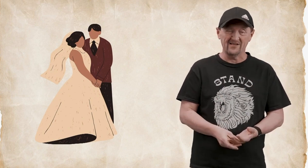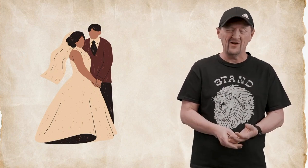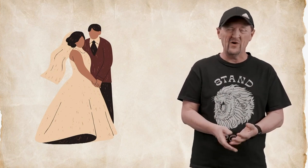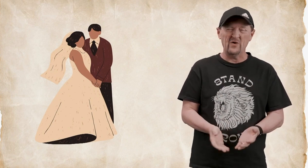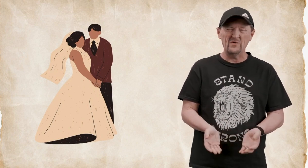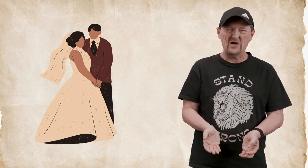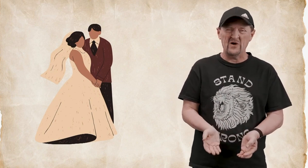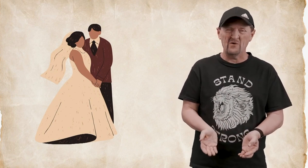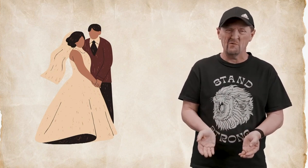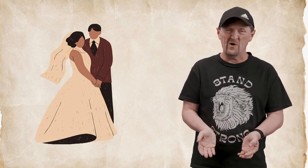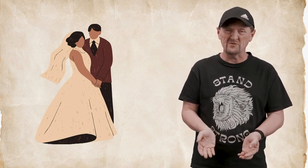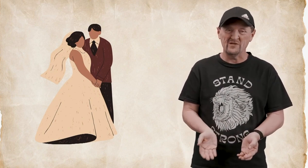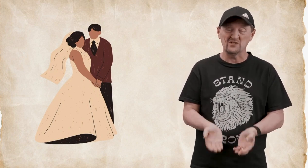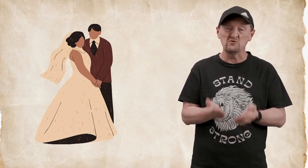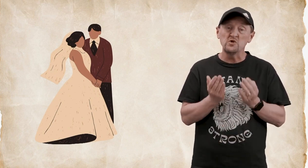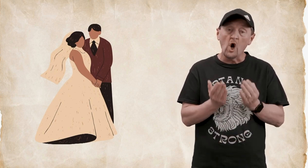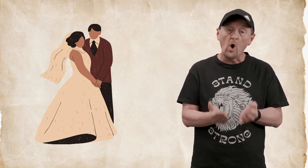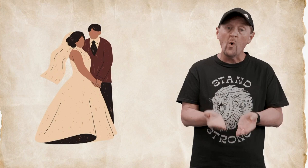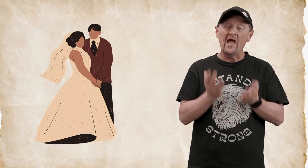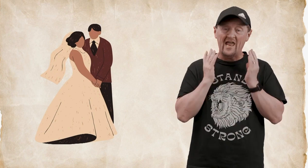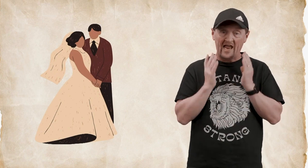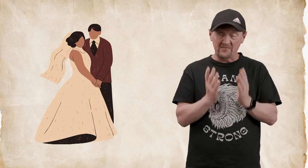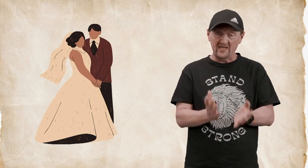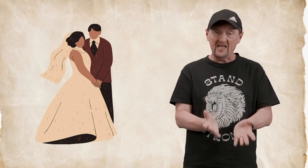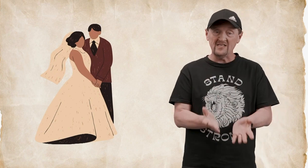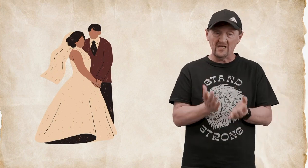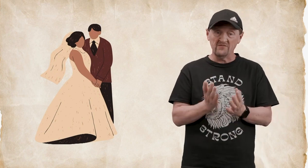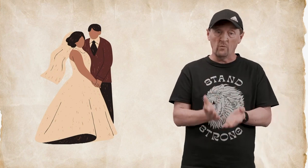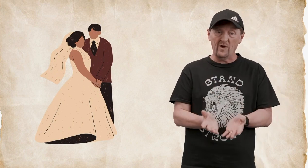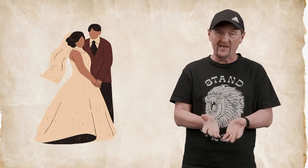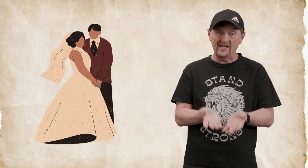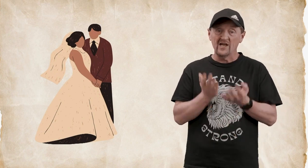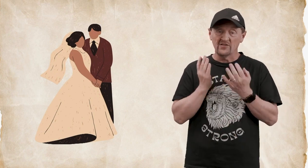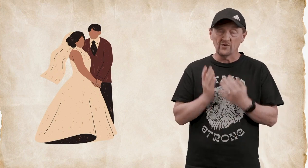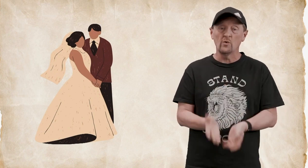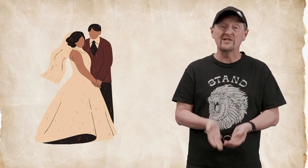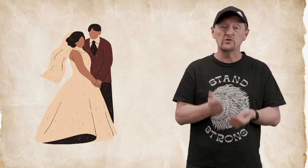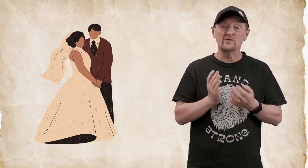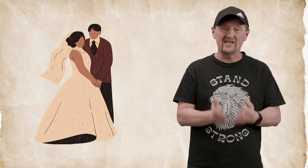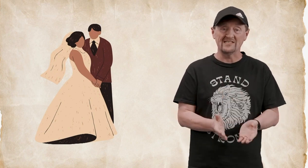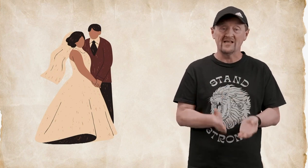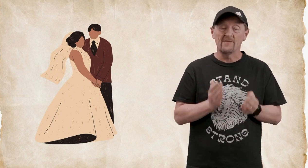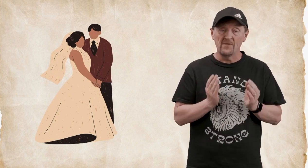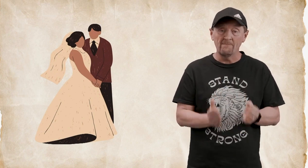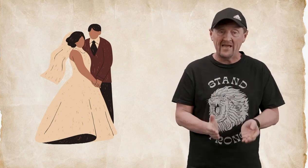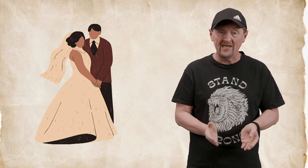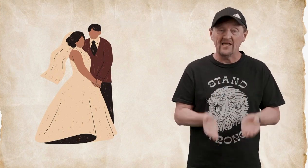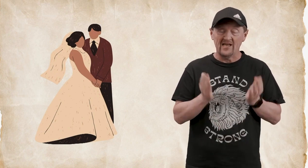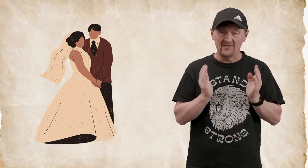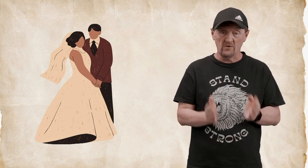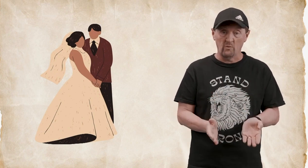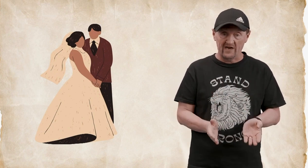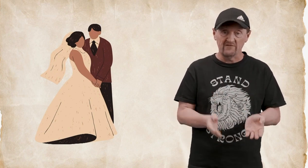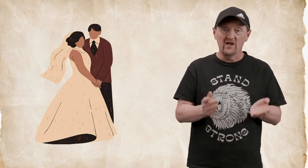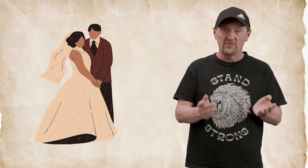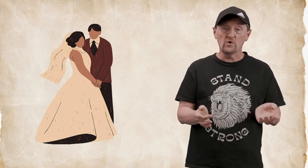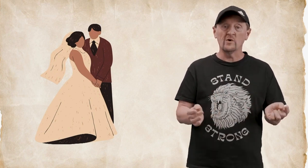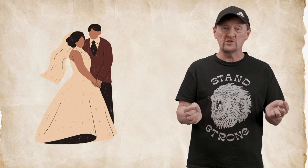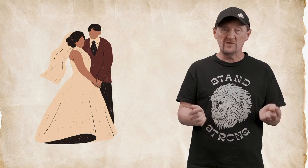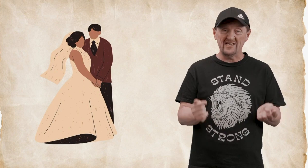oh no gross because you know at the end of the wedding they're going to kiss the man and the wife they're going to kiss